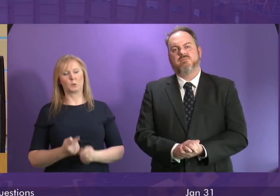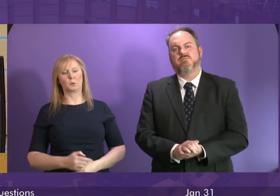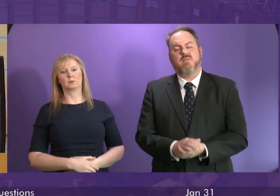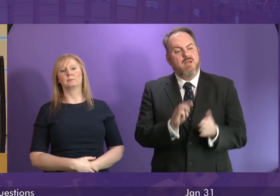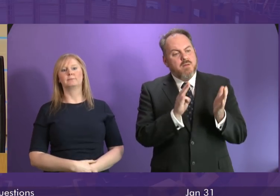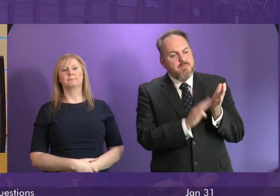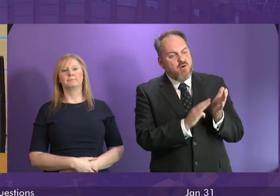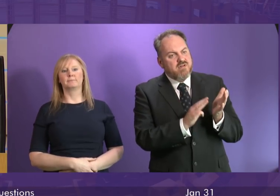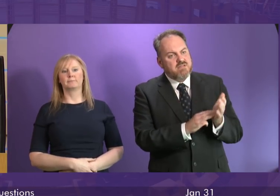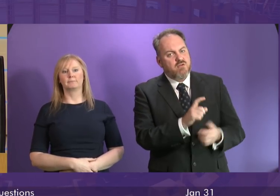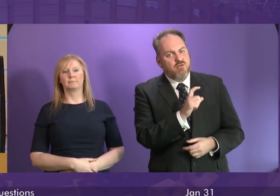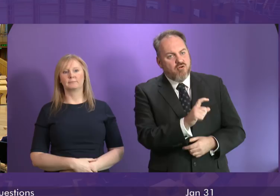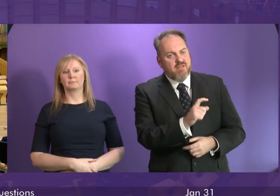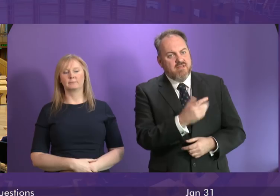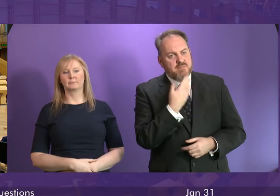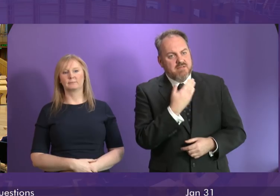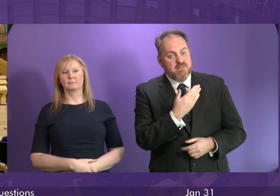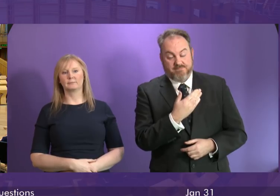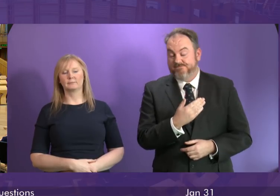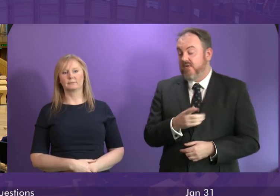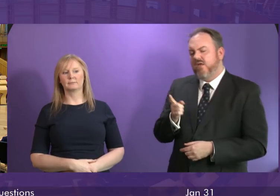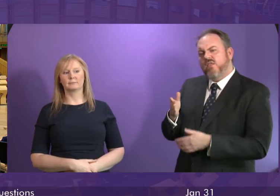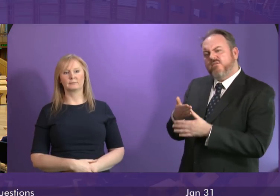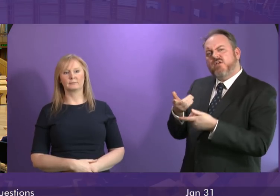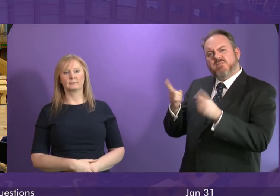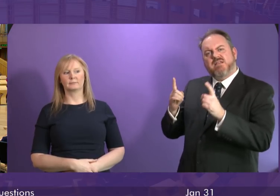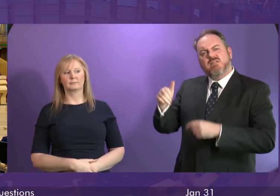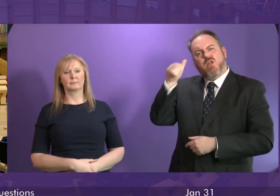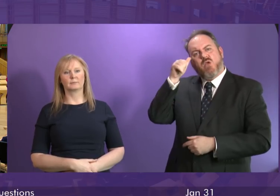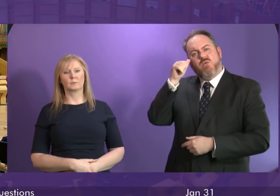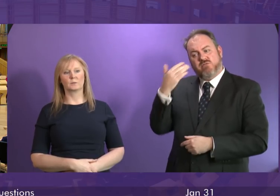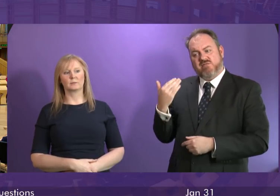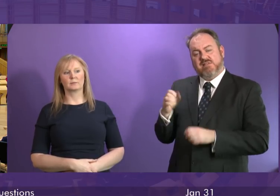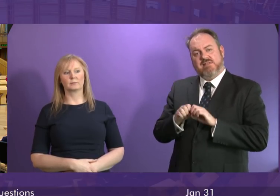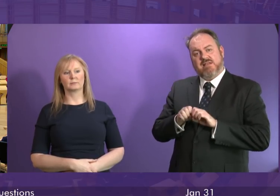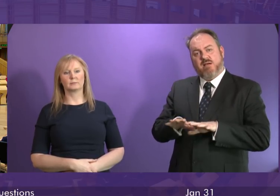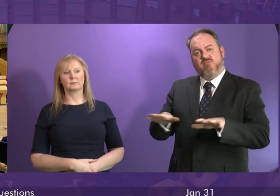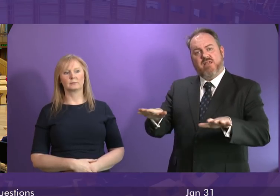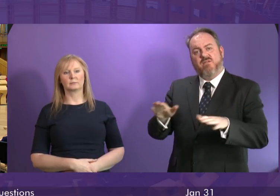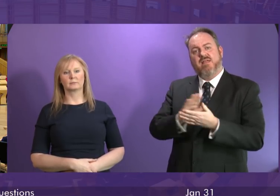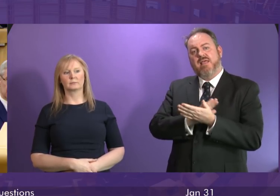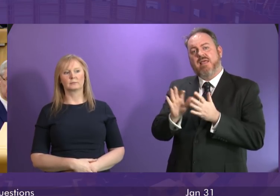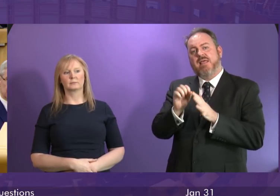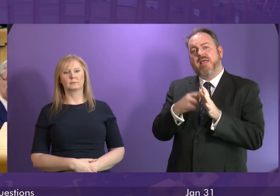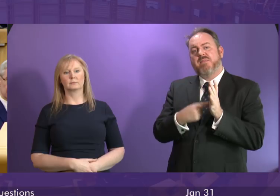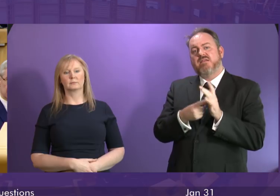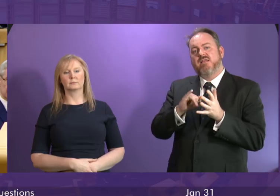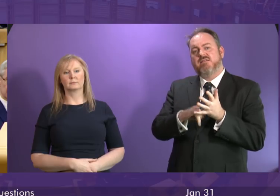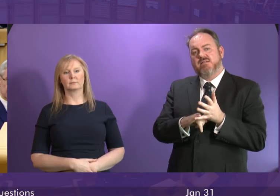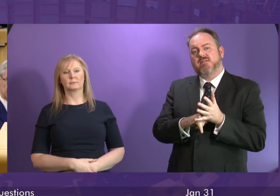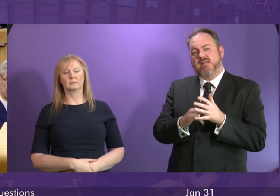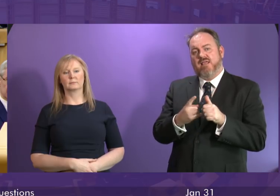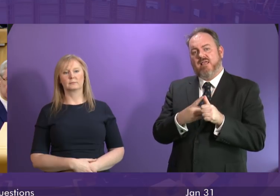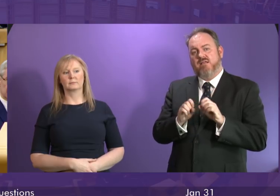Maurice Corrie is performed by John Mason The first minister may be aware of the recent outbreak of hepatitis A at Sir Mary's primary school in my region